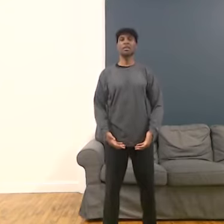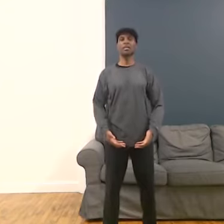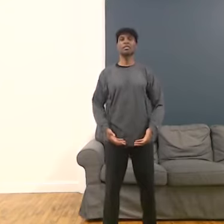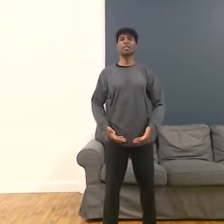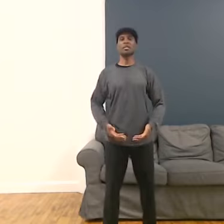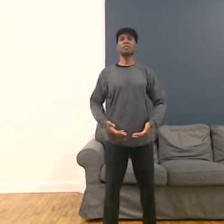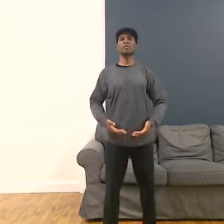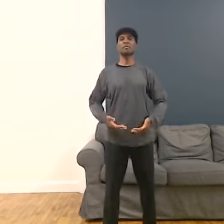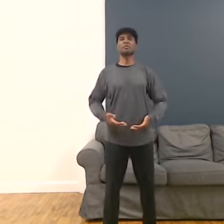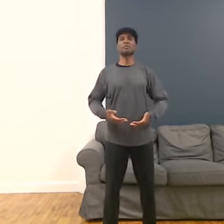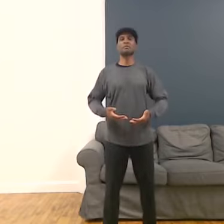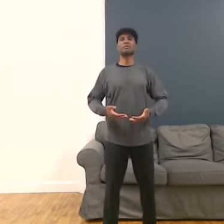the hand up.